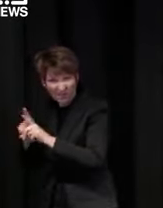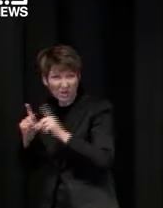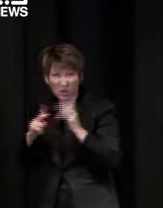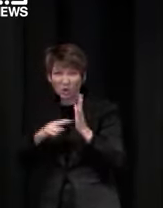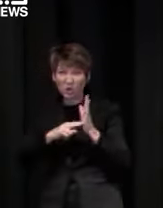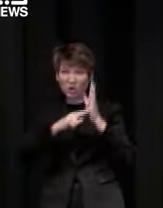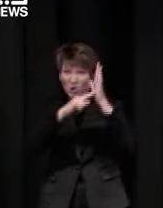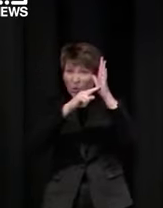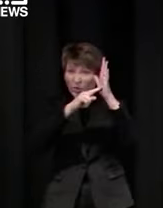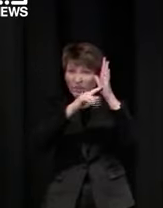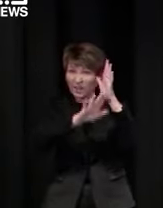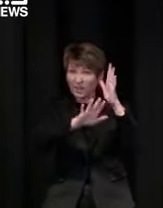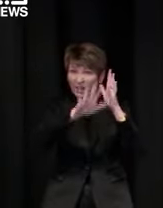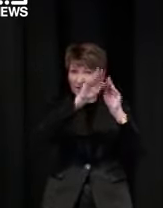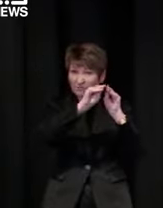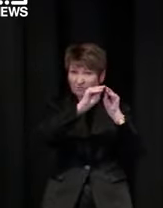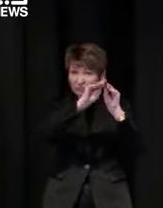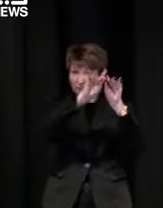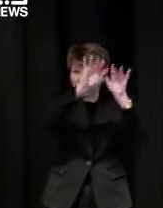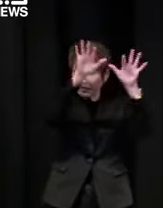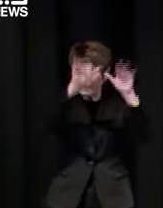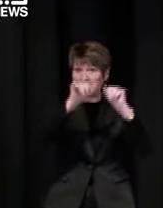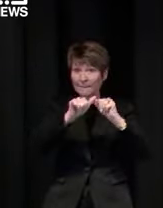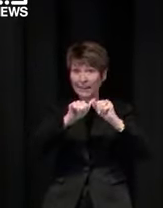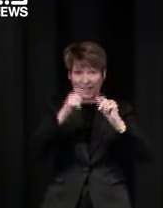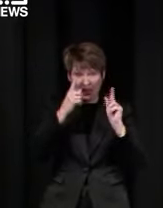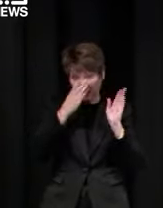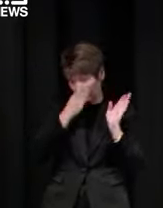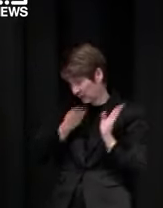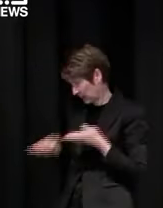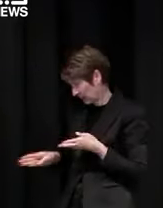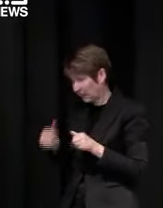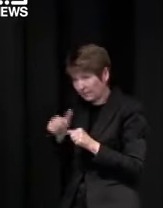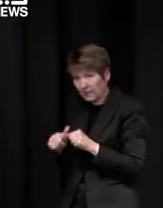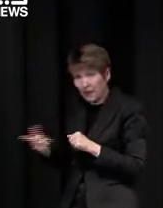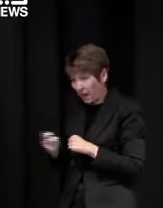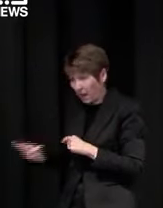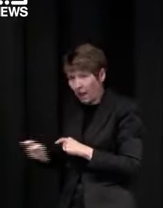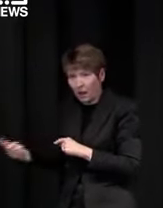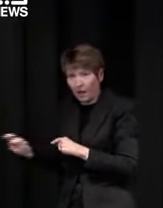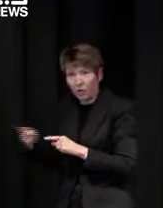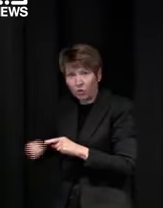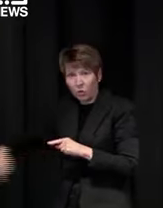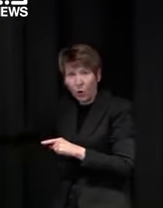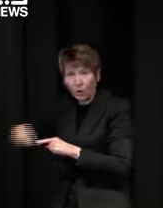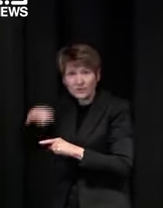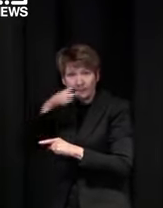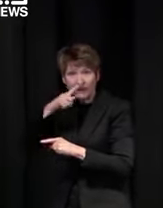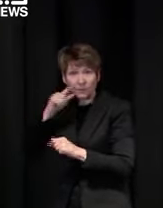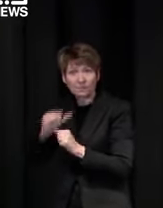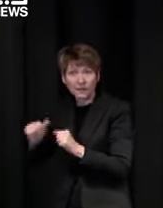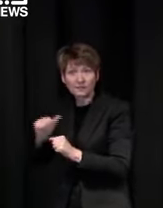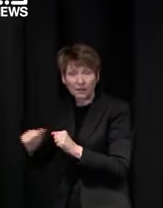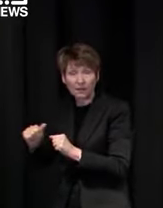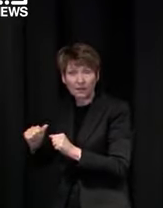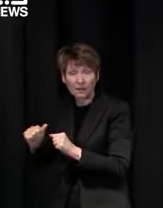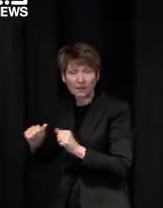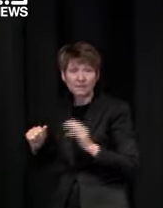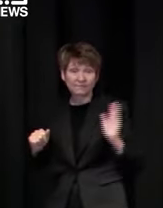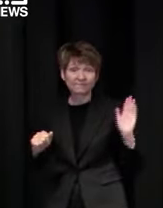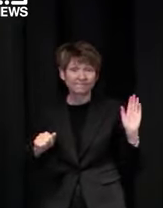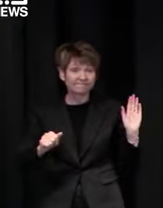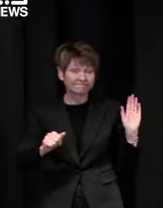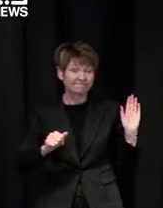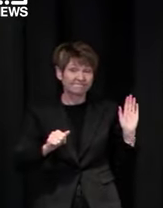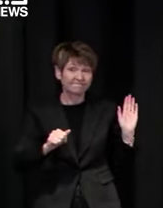really hard and be proactive about exactly what we're doing yeah that's that's exactly what we're doing uh but when i say we you know we our